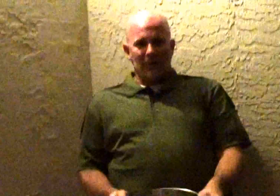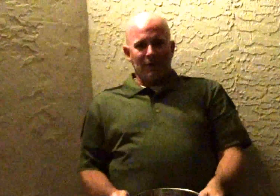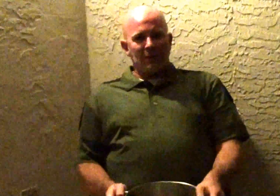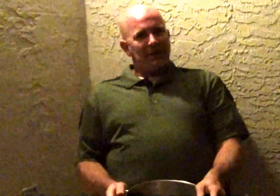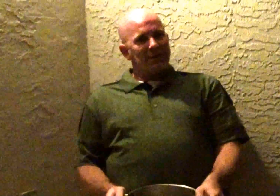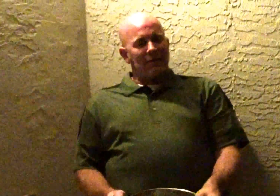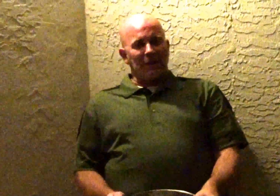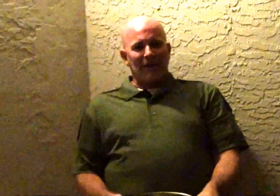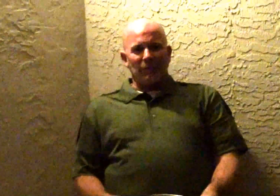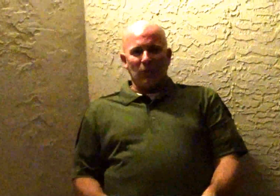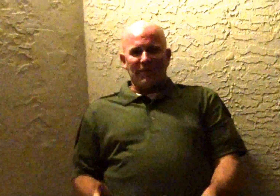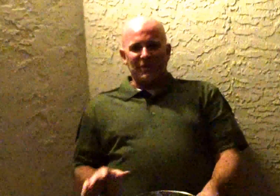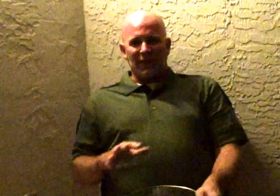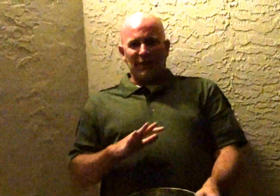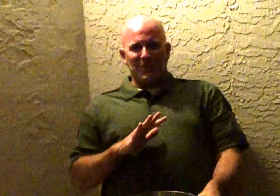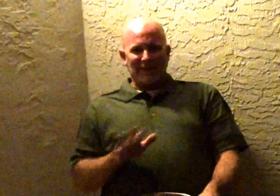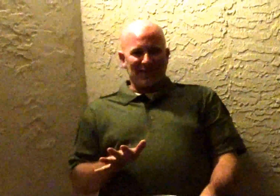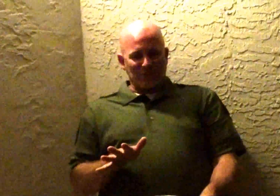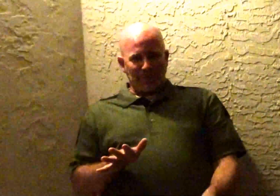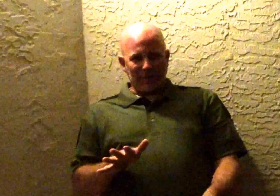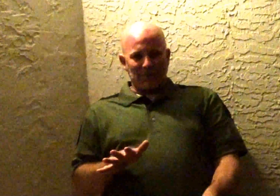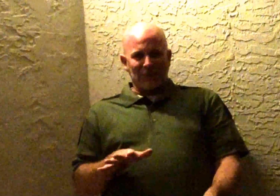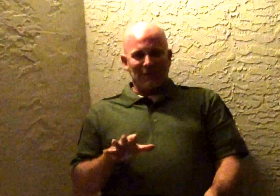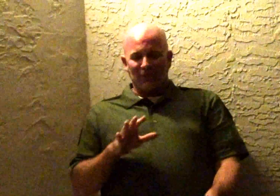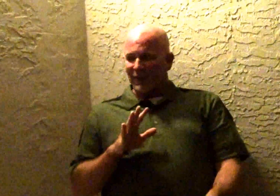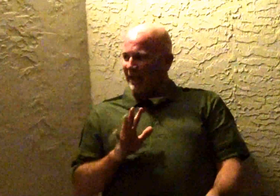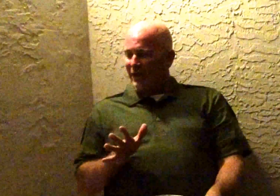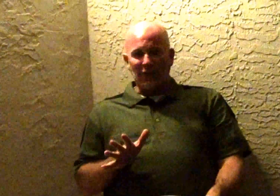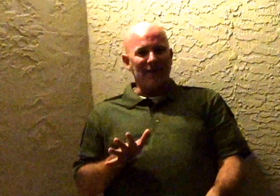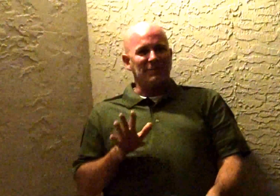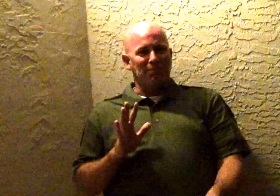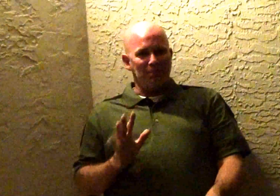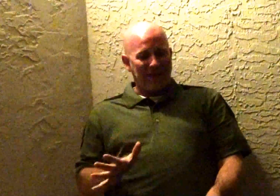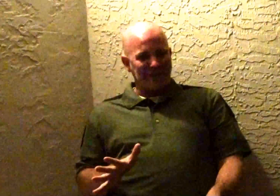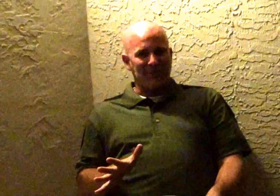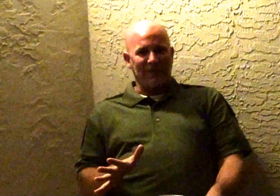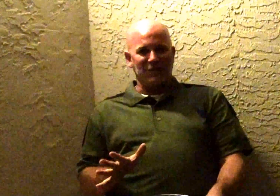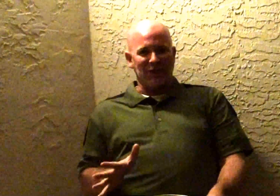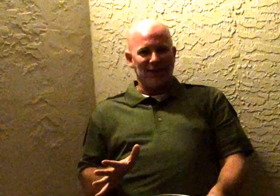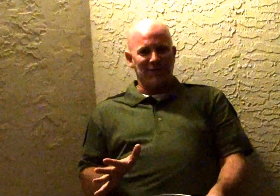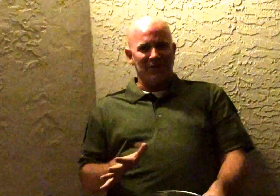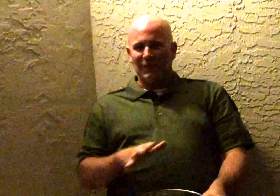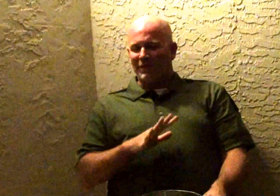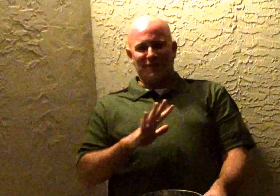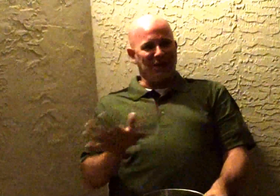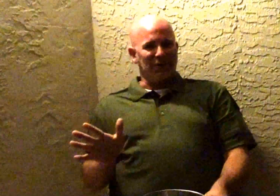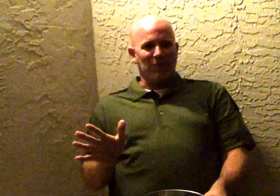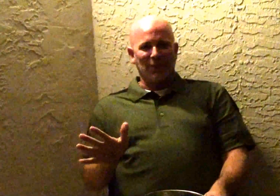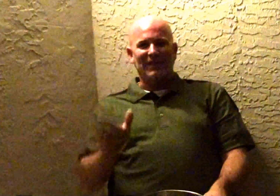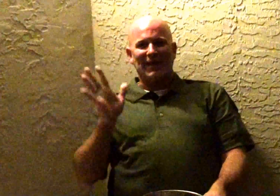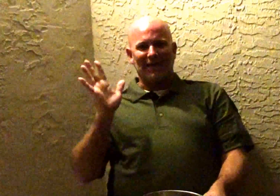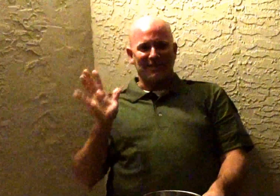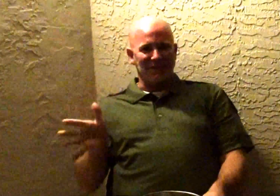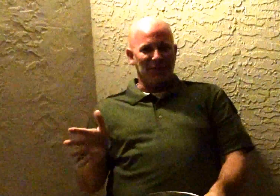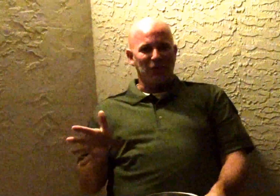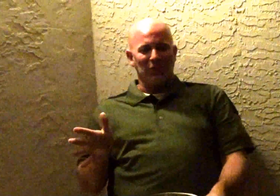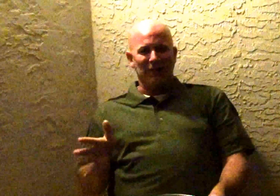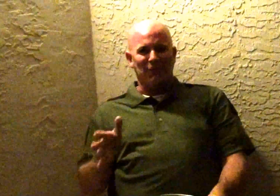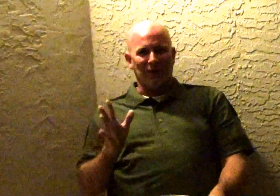yep all right well we've been challenged by several people with the ALS ice bucket challenge figured what the heck let's get it over with while